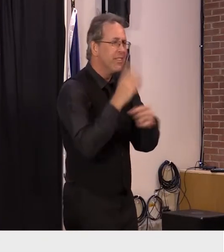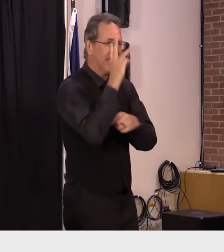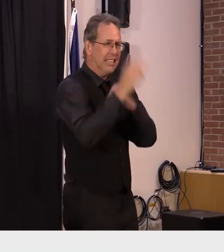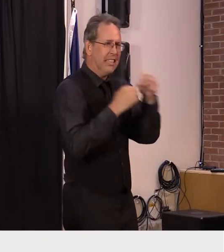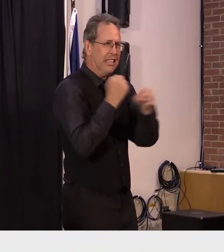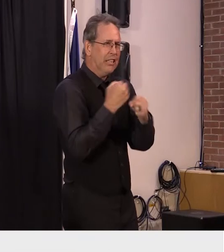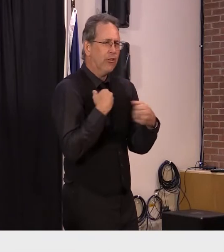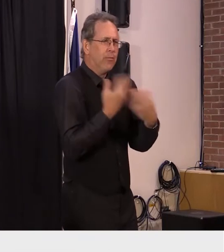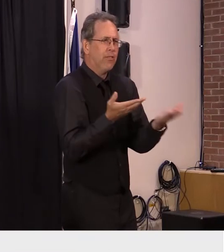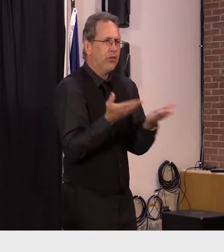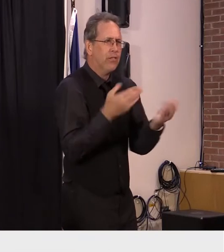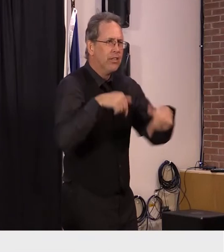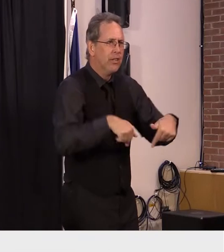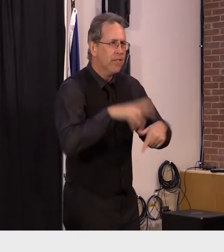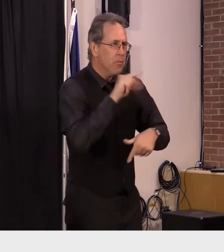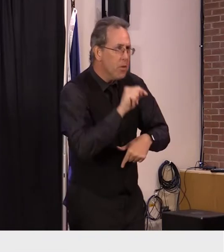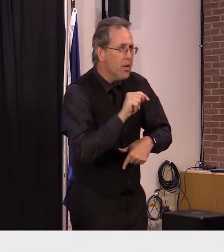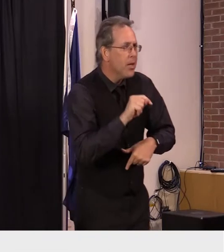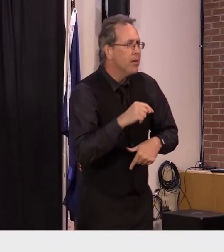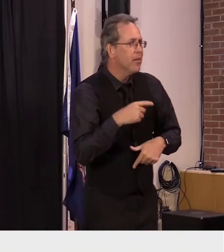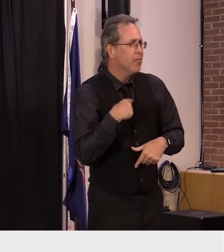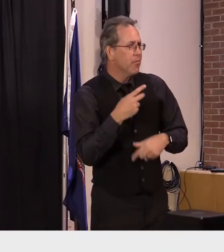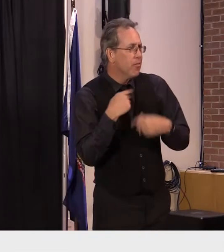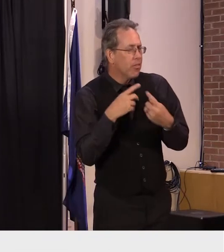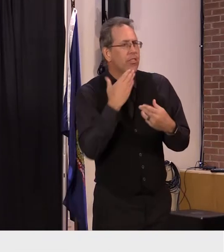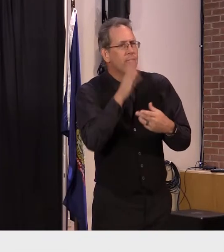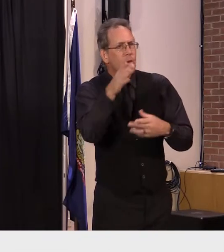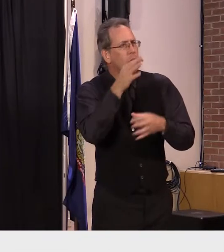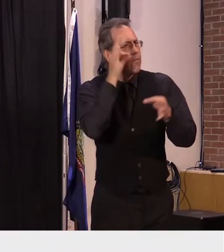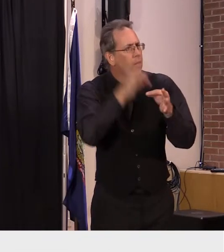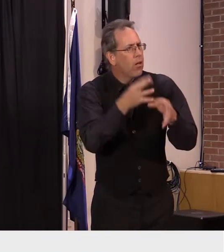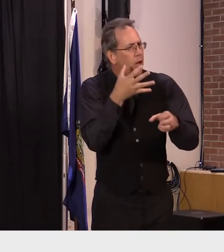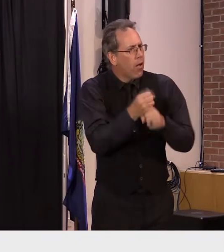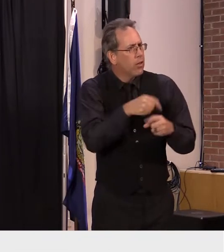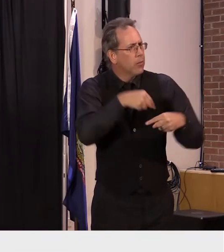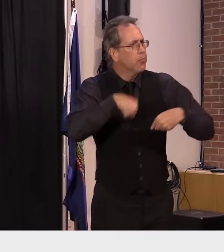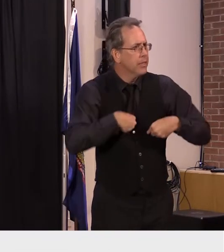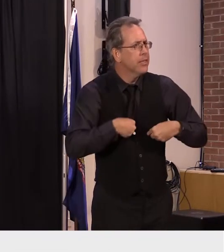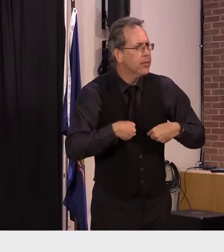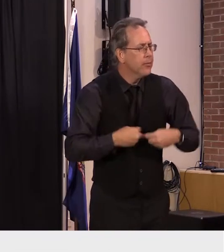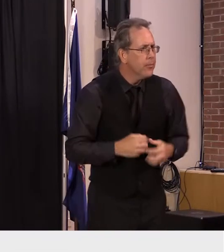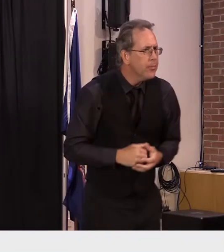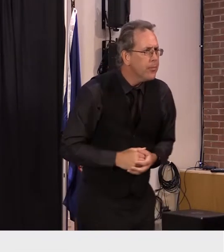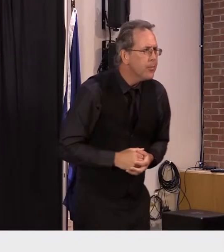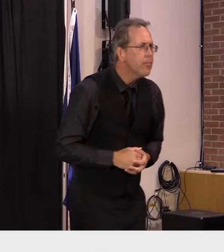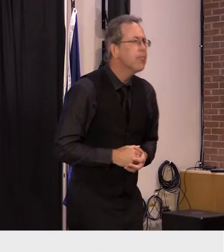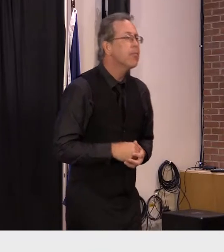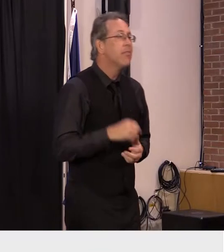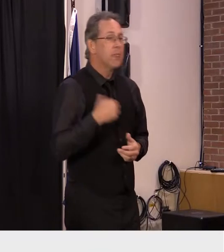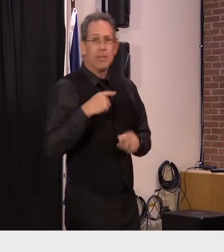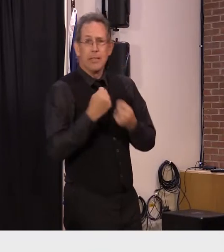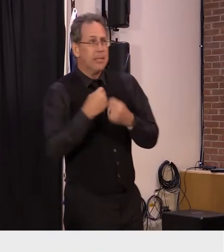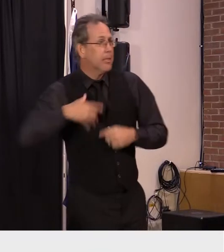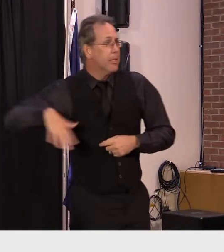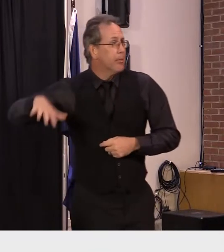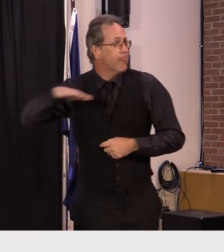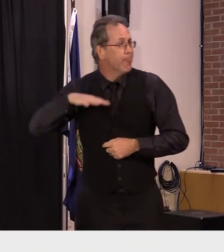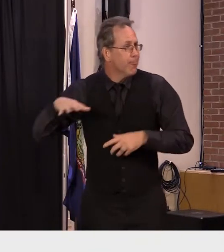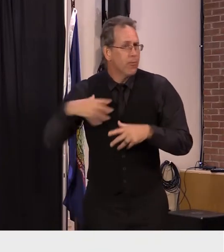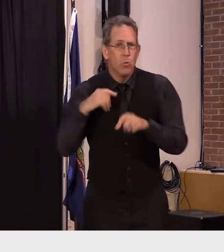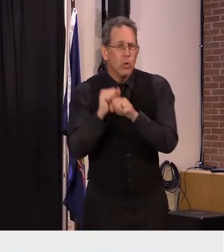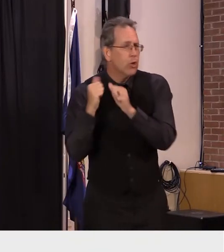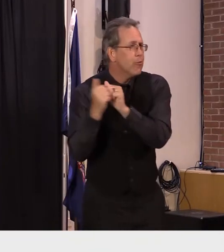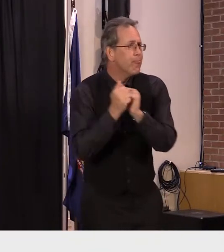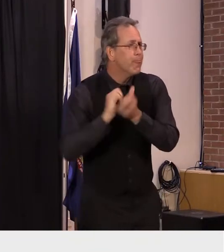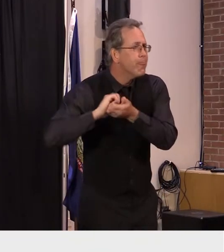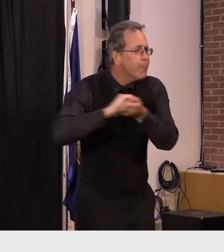in me and give me the opportunity to serve both in commerce and public safety thank the teams uh both of those organizations um vermonters